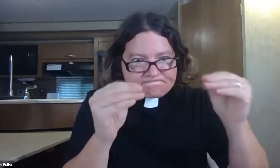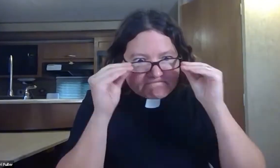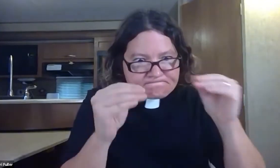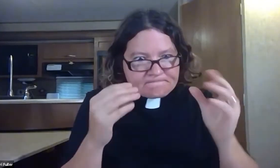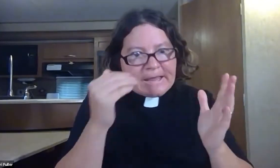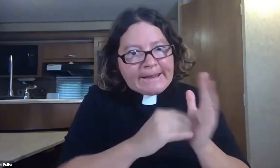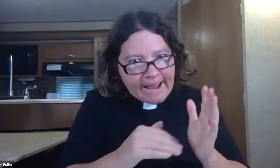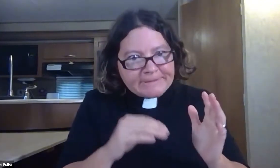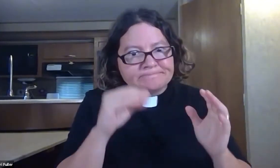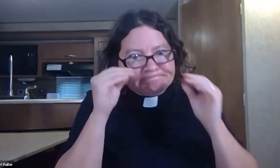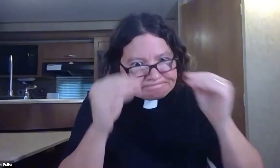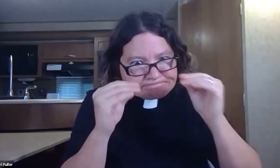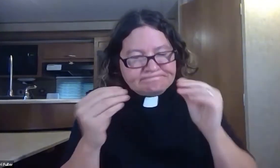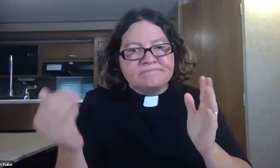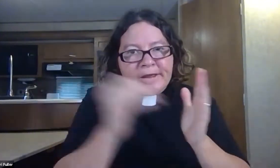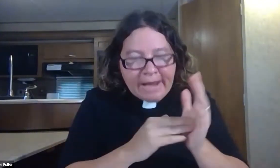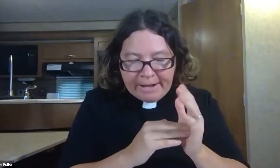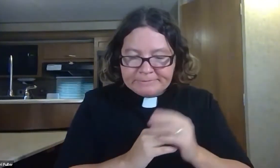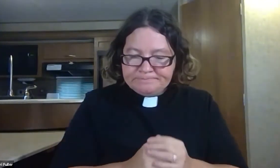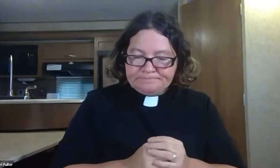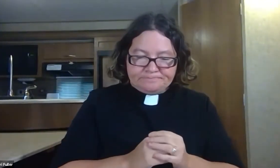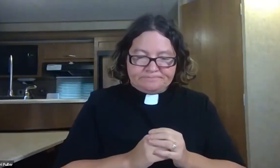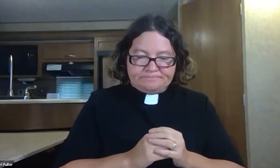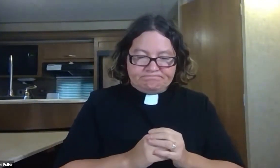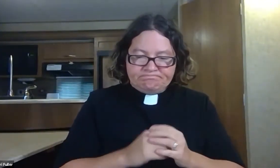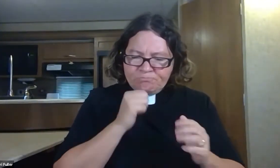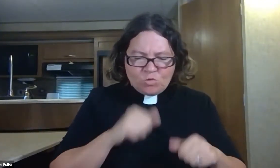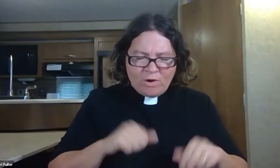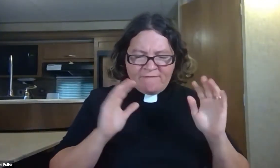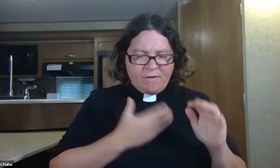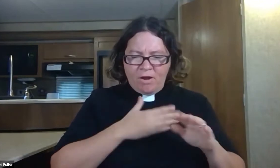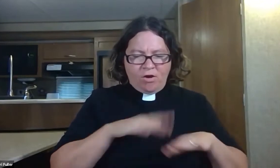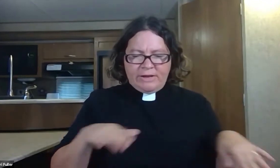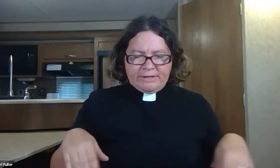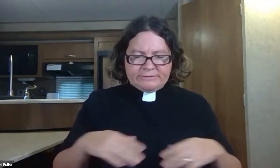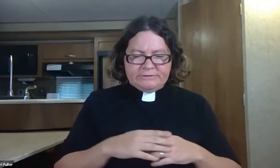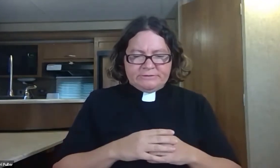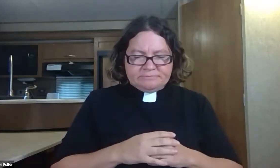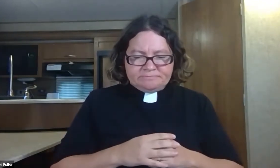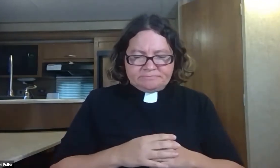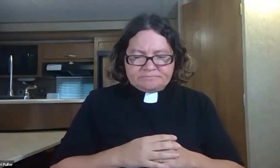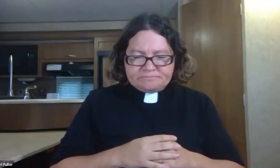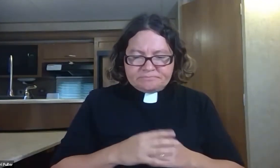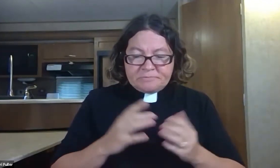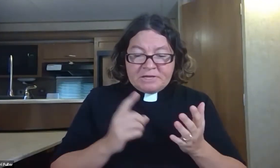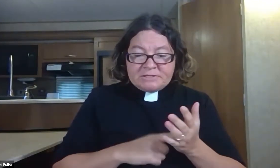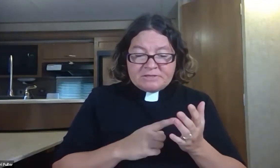and we don't give up on our kids we continue to teach them again and again I'm never going to give up on my kids